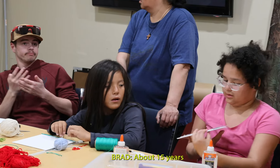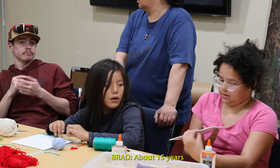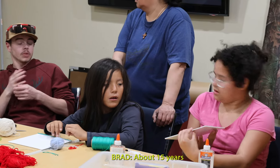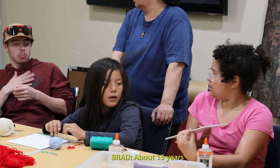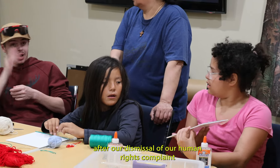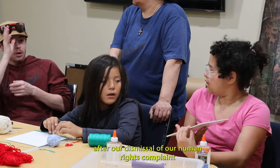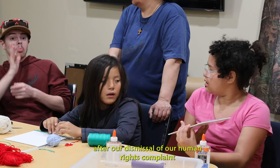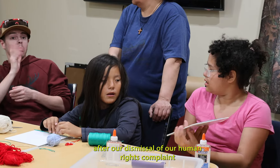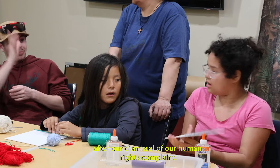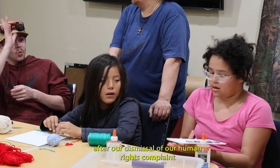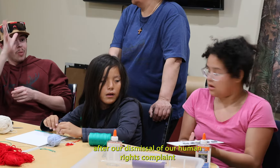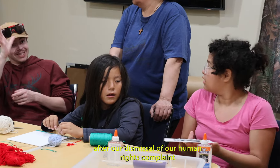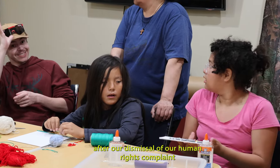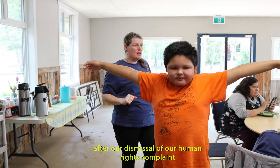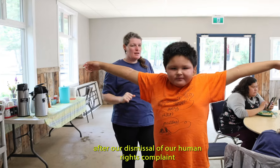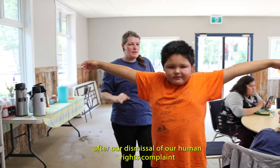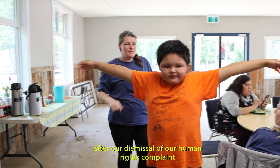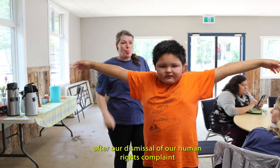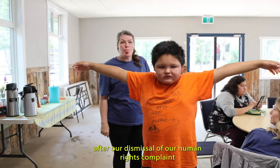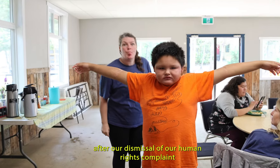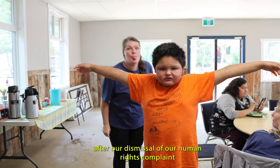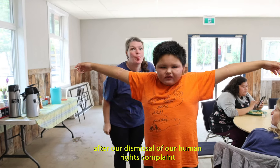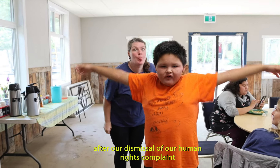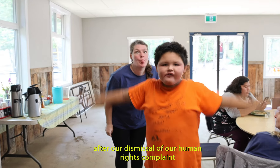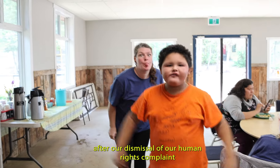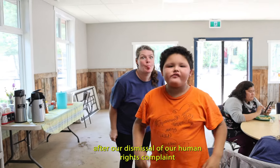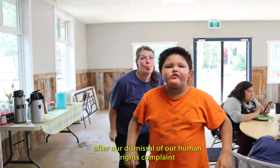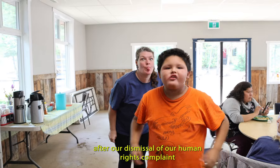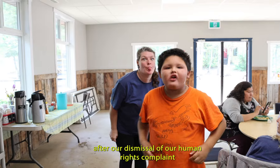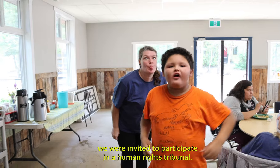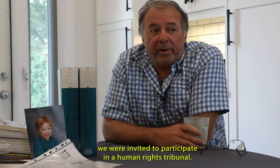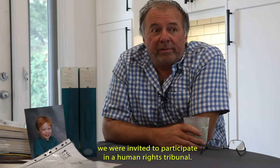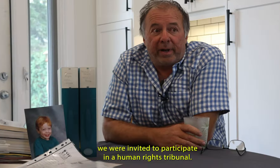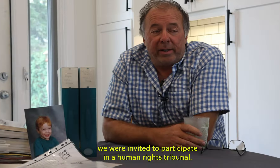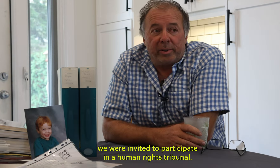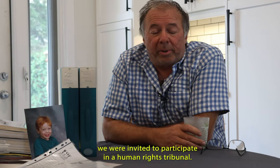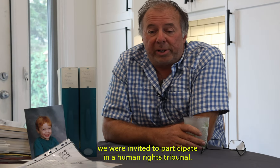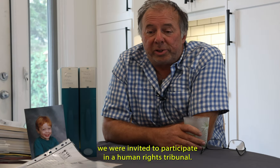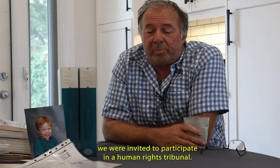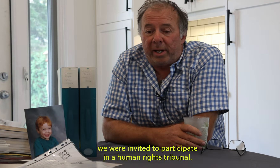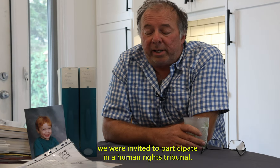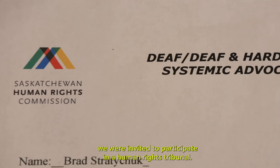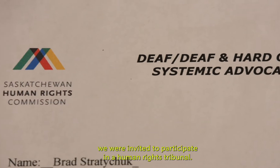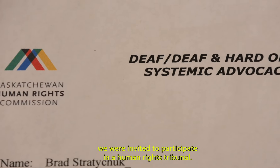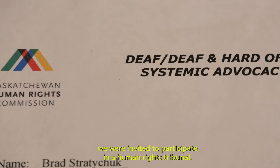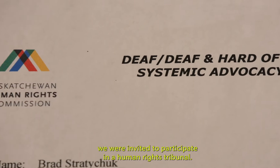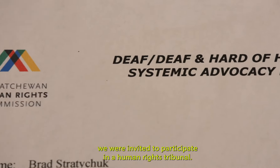after our dismissal of our human rights complaint, we were invited to participate in a human